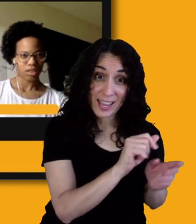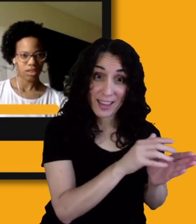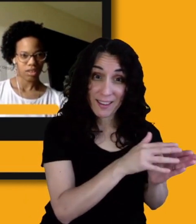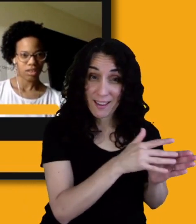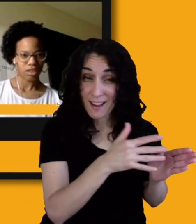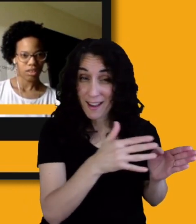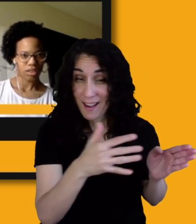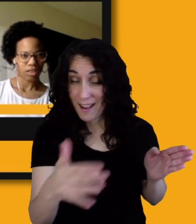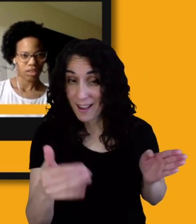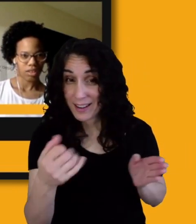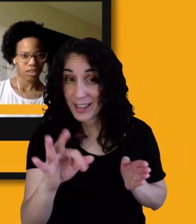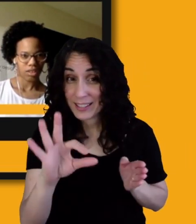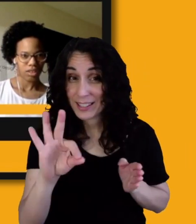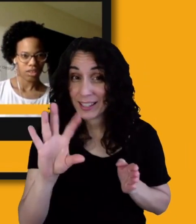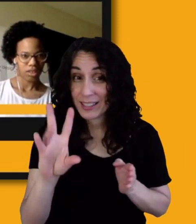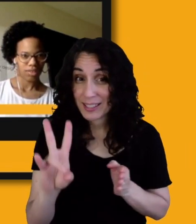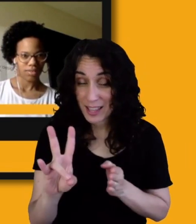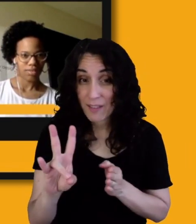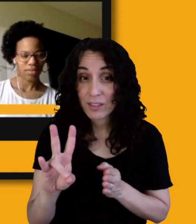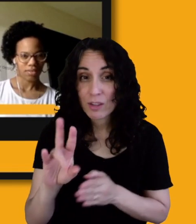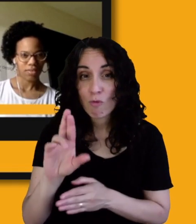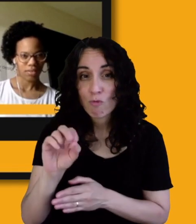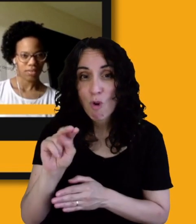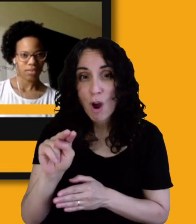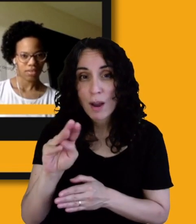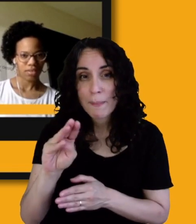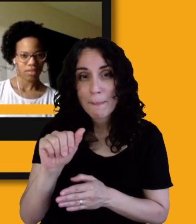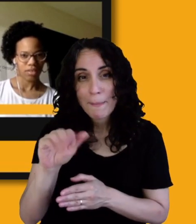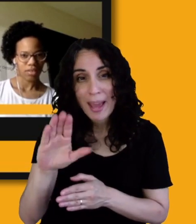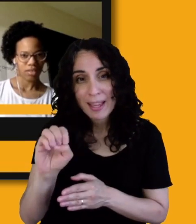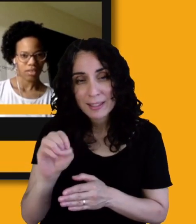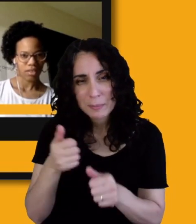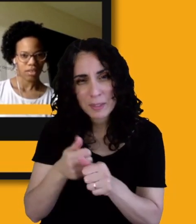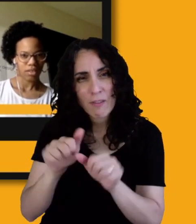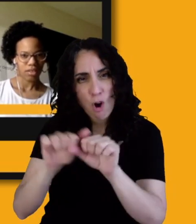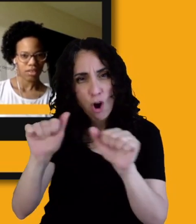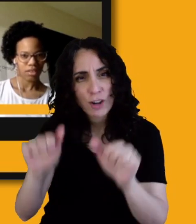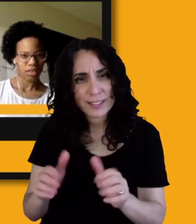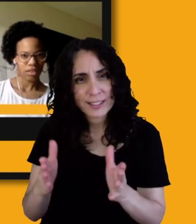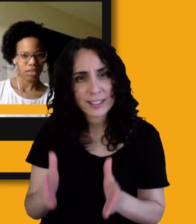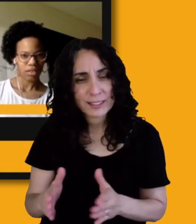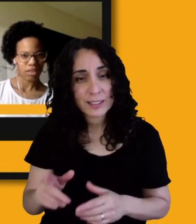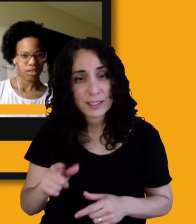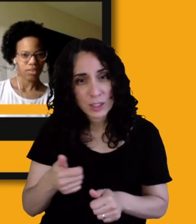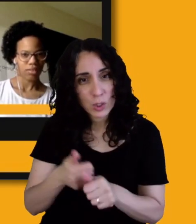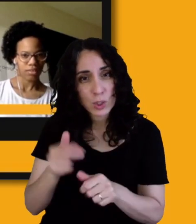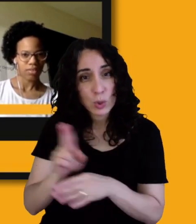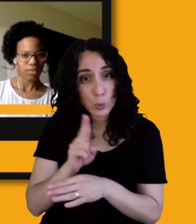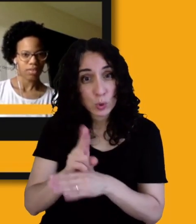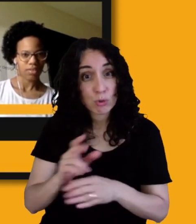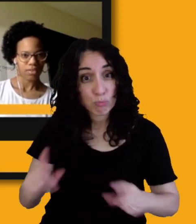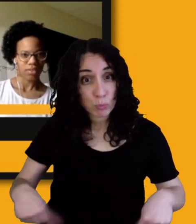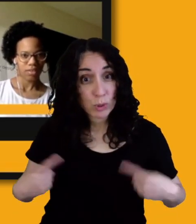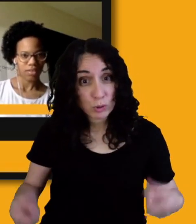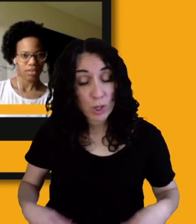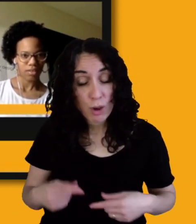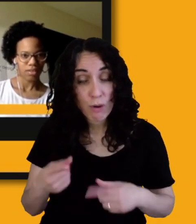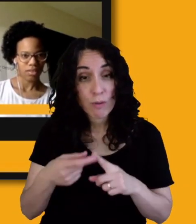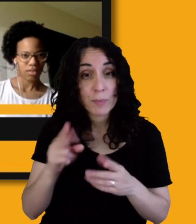was, um, an architect and used a chair and he was at the University of North Carolina. He developed, um,